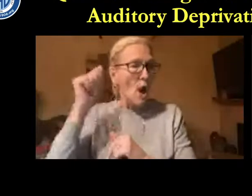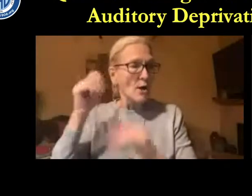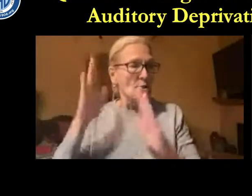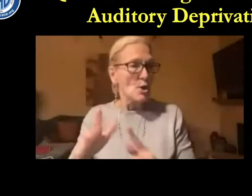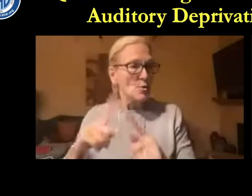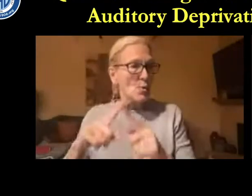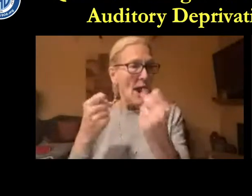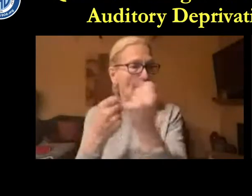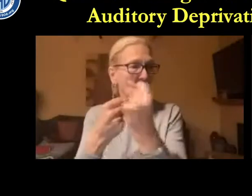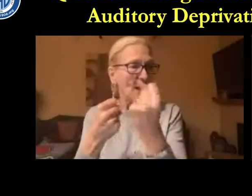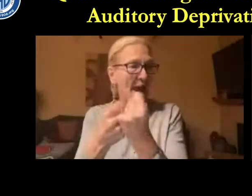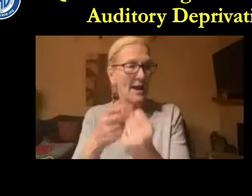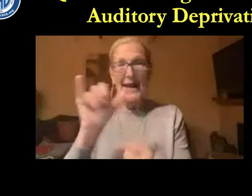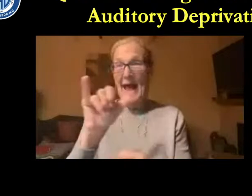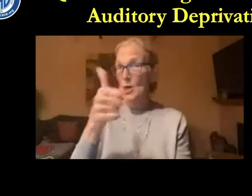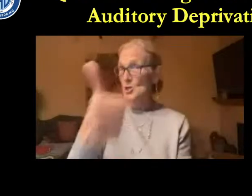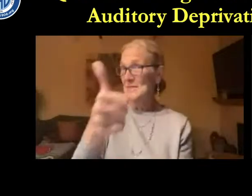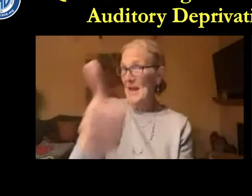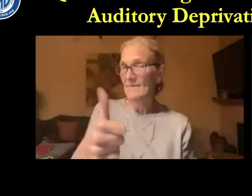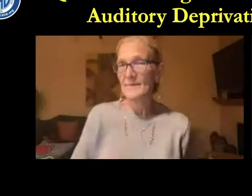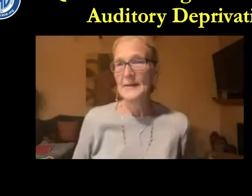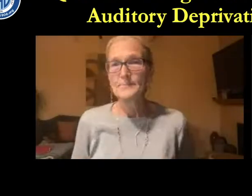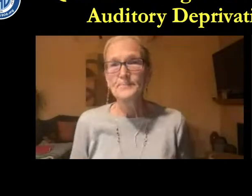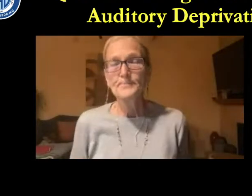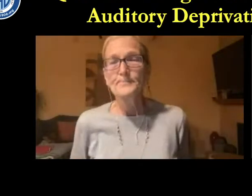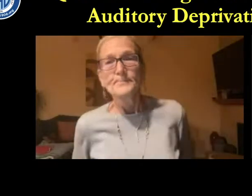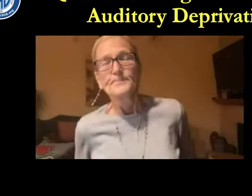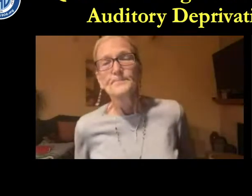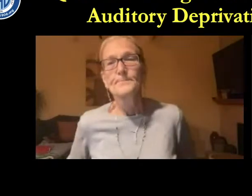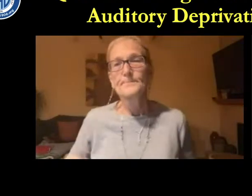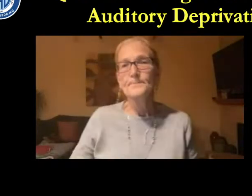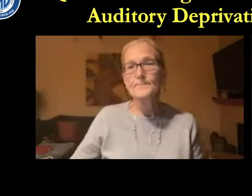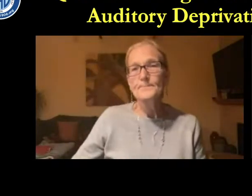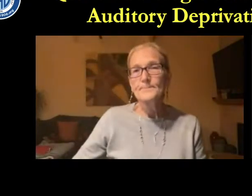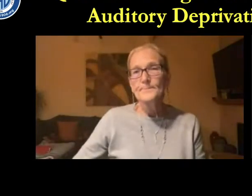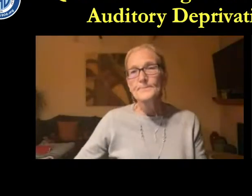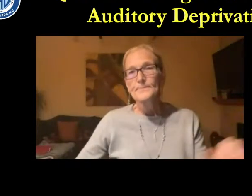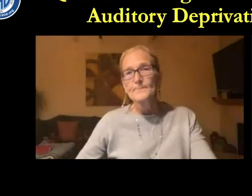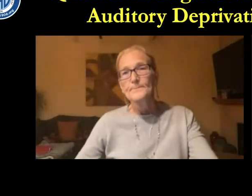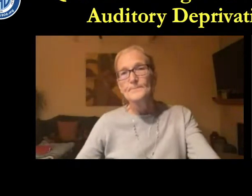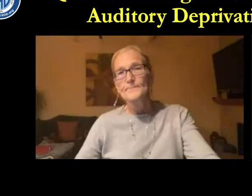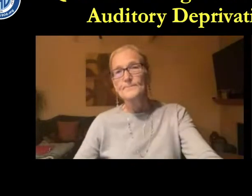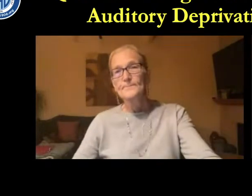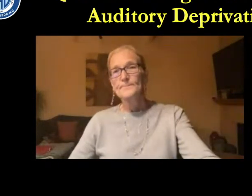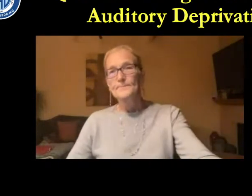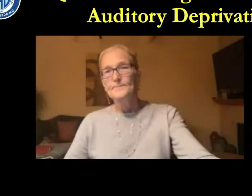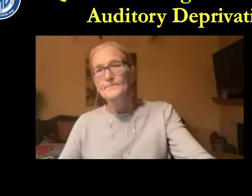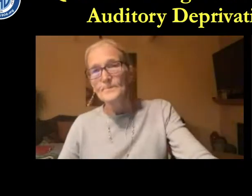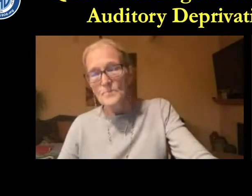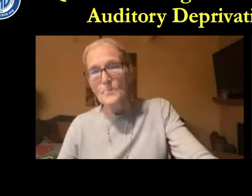what message do you send to other audiologists who are also advocates like yourself